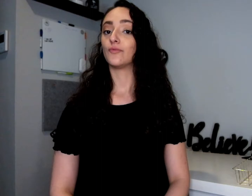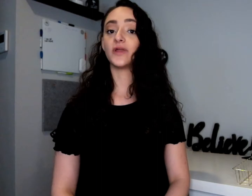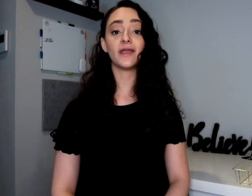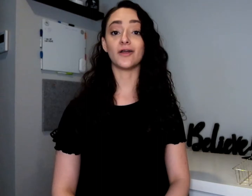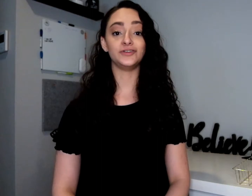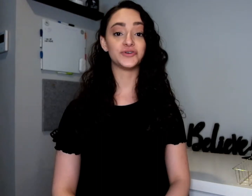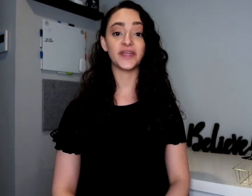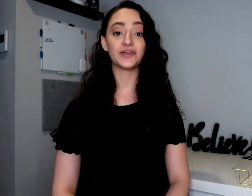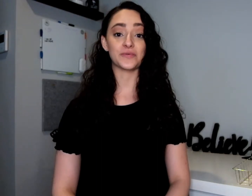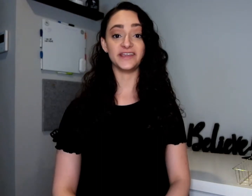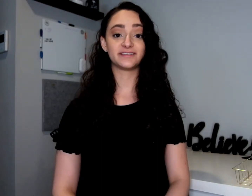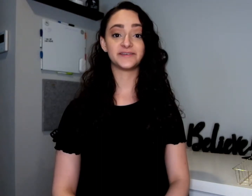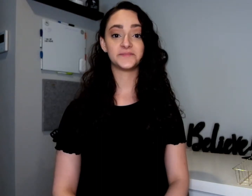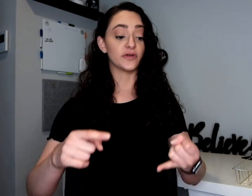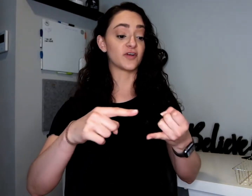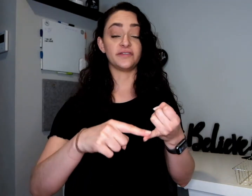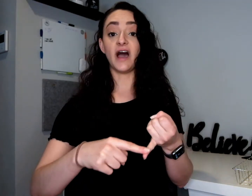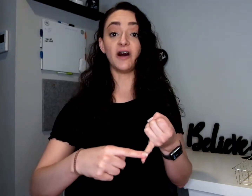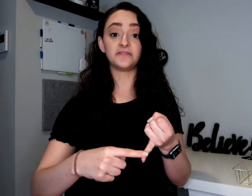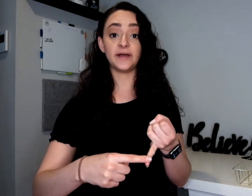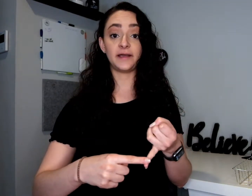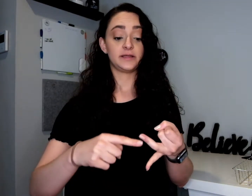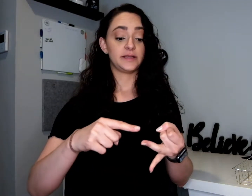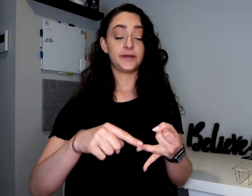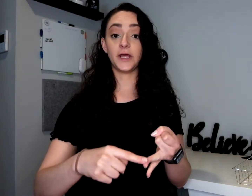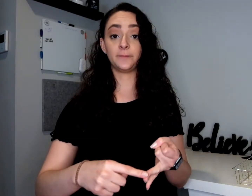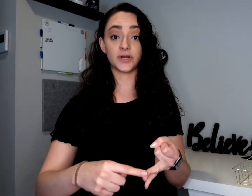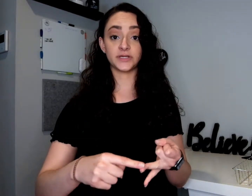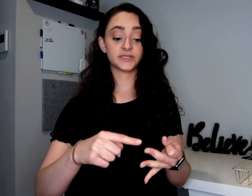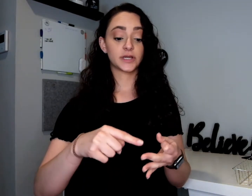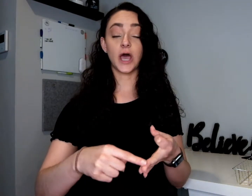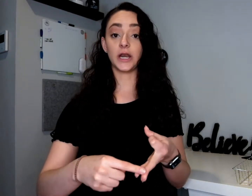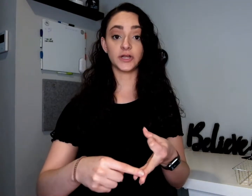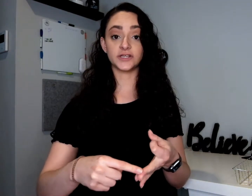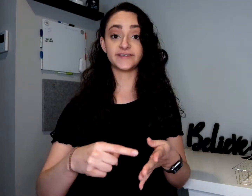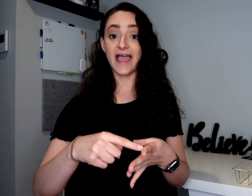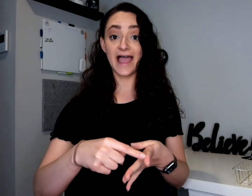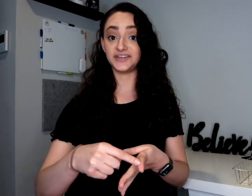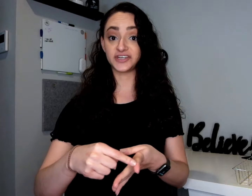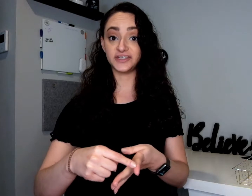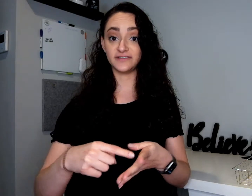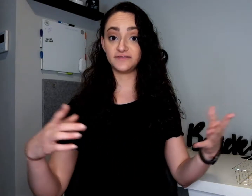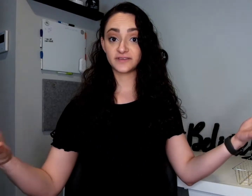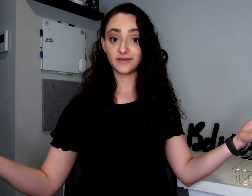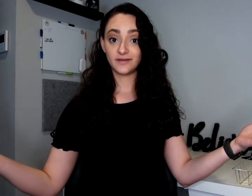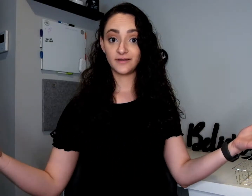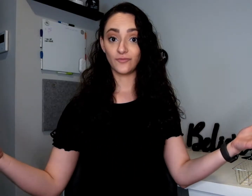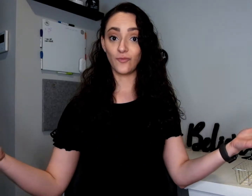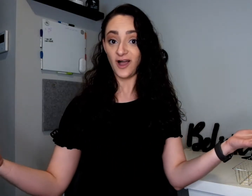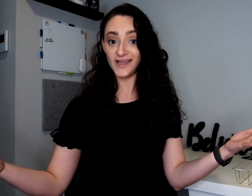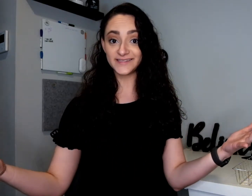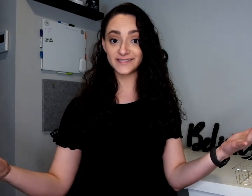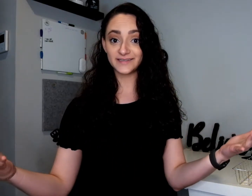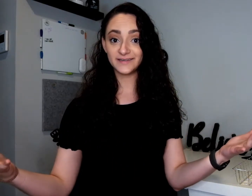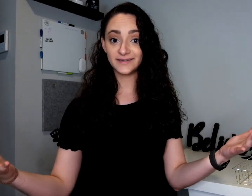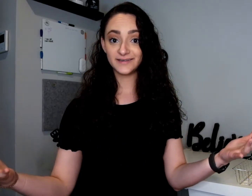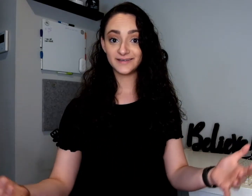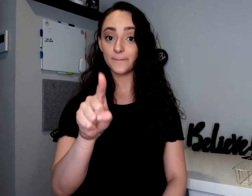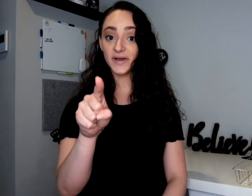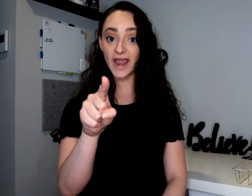We are doing great. We've learned the alphabet, numbers, colors, adjectives. What? But I